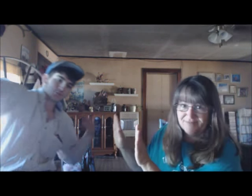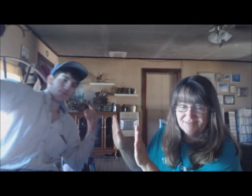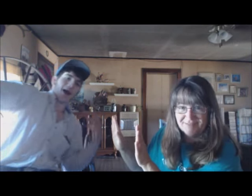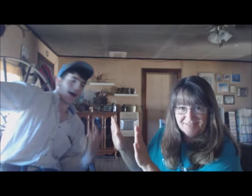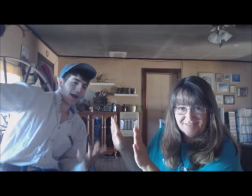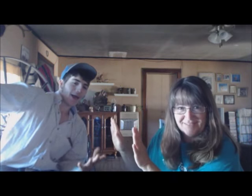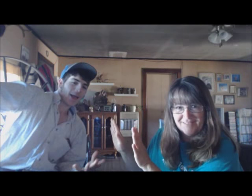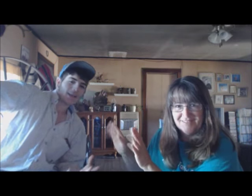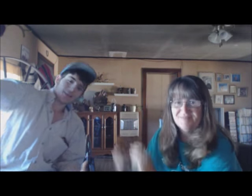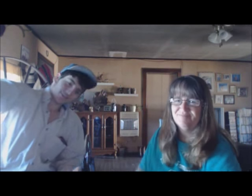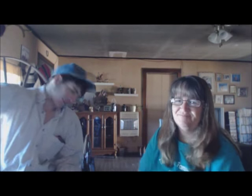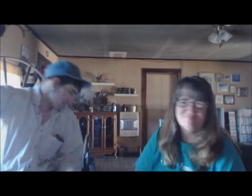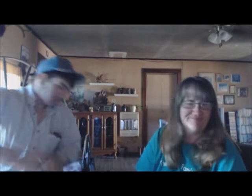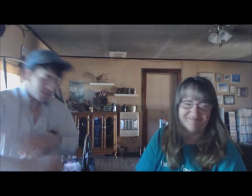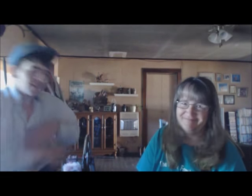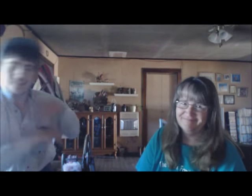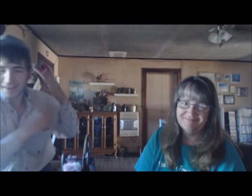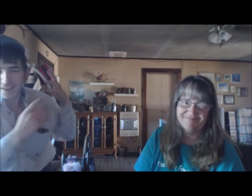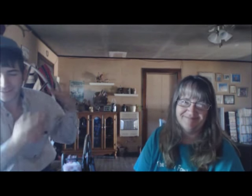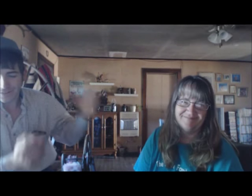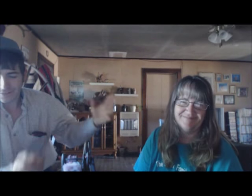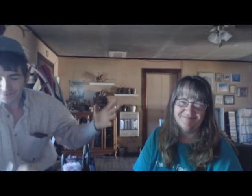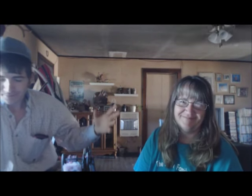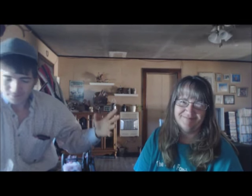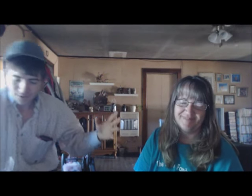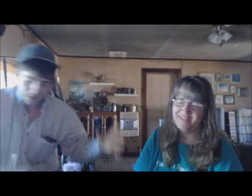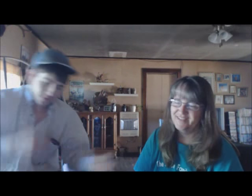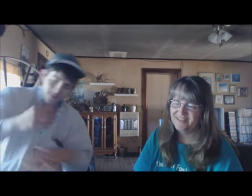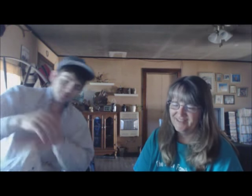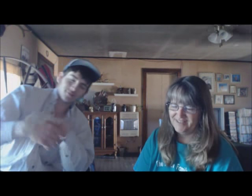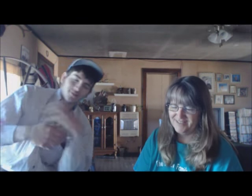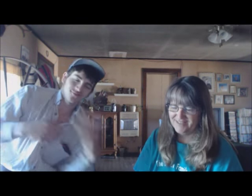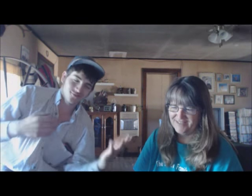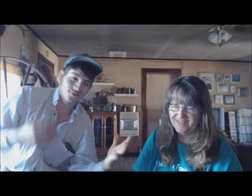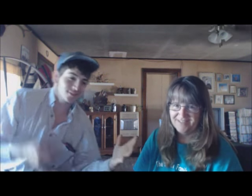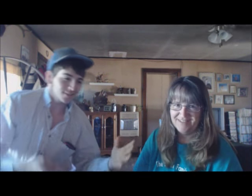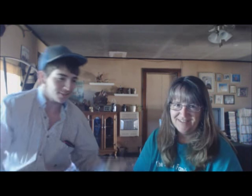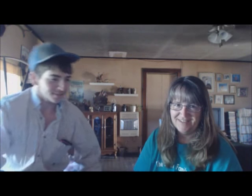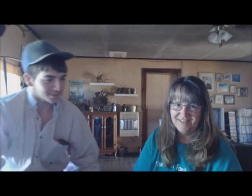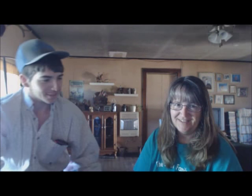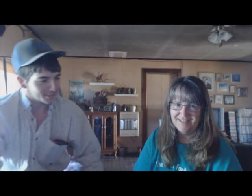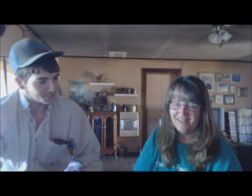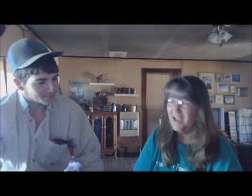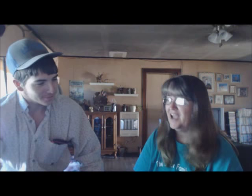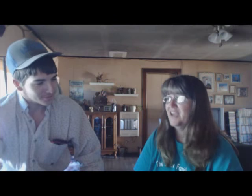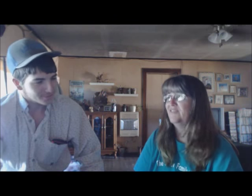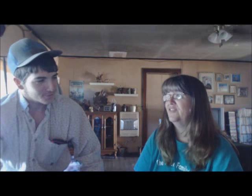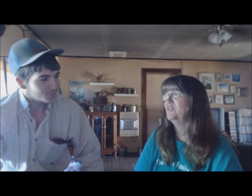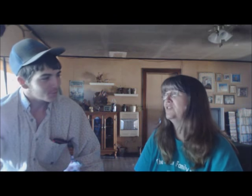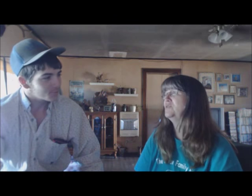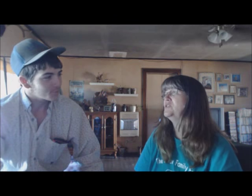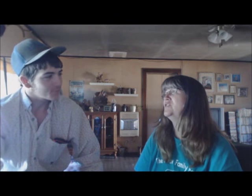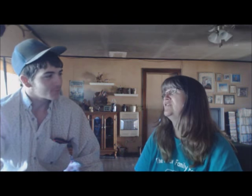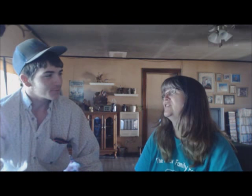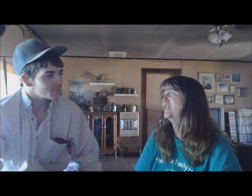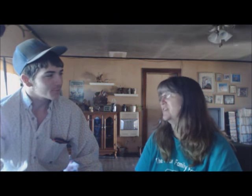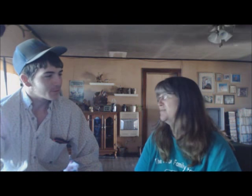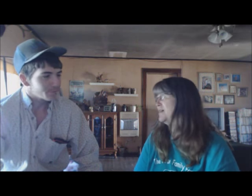Goodbye. Until we meet again. Lovesome fun. How does that go? I have no clue what you're talking about.